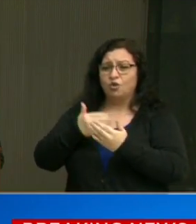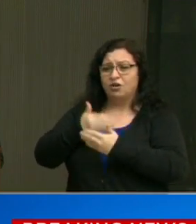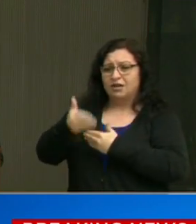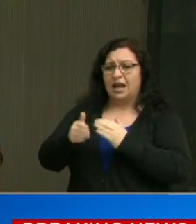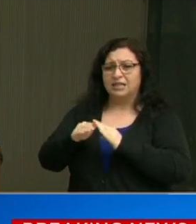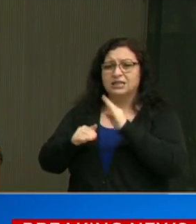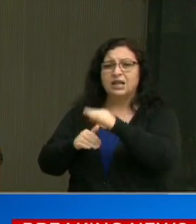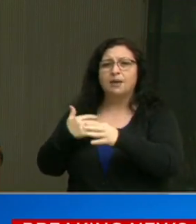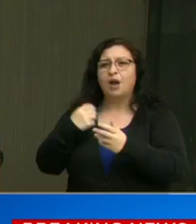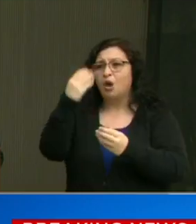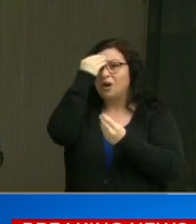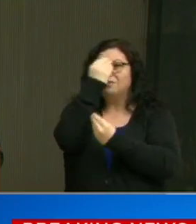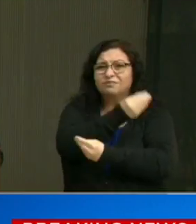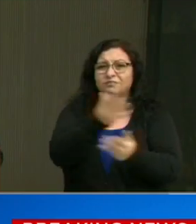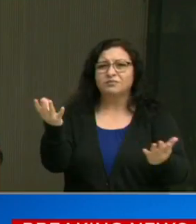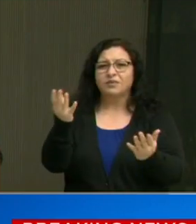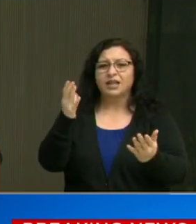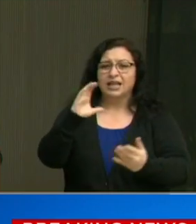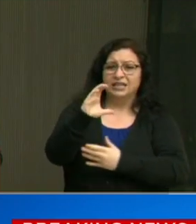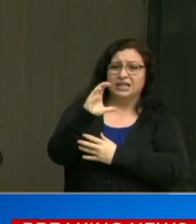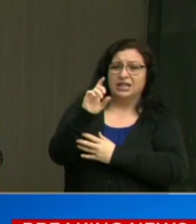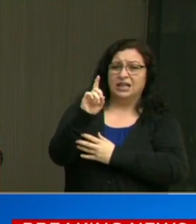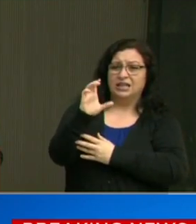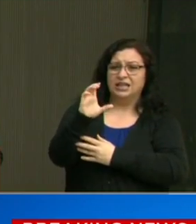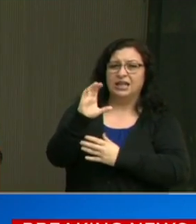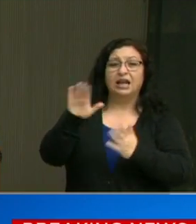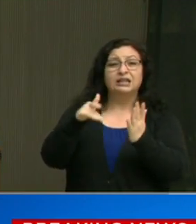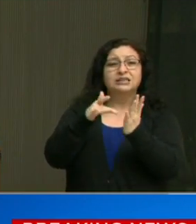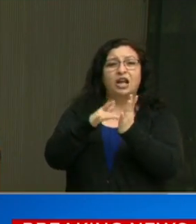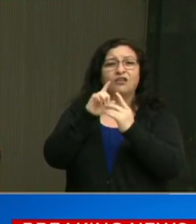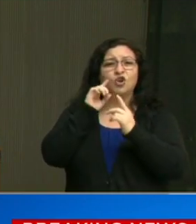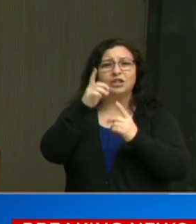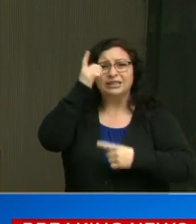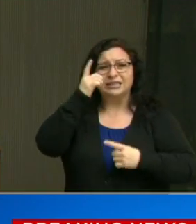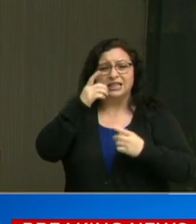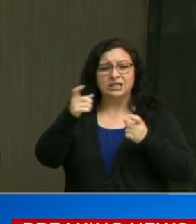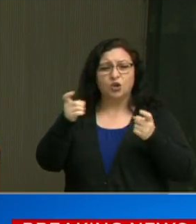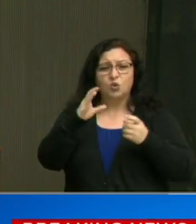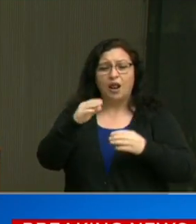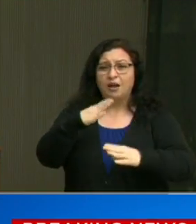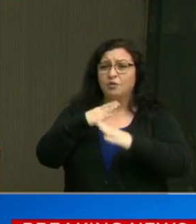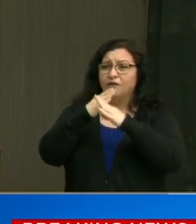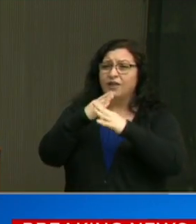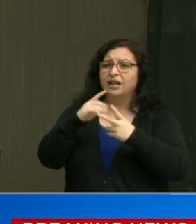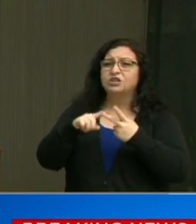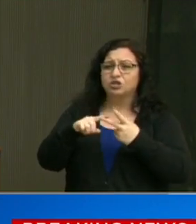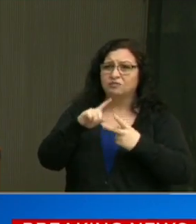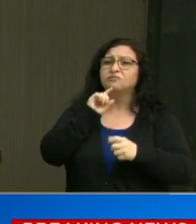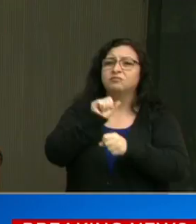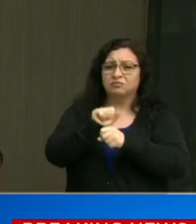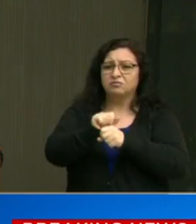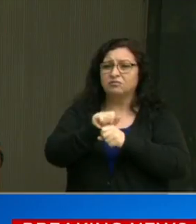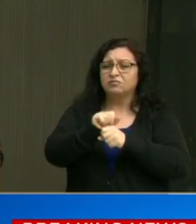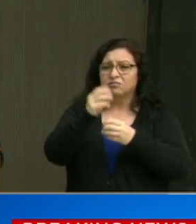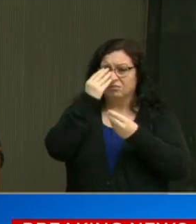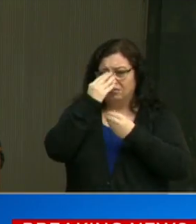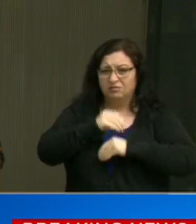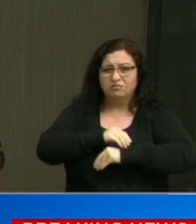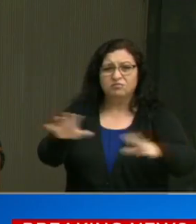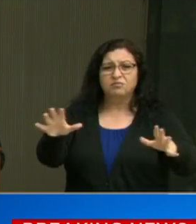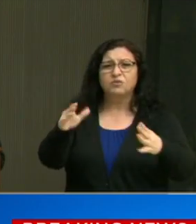do also want to note that CDC, the Centers for Disease Control and Prevention, has in fact issued some new